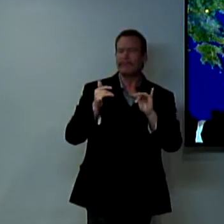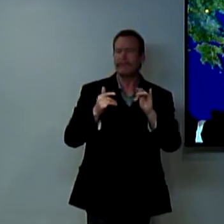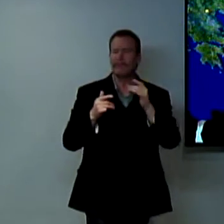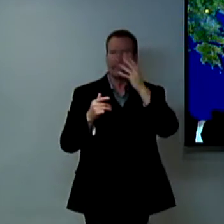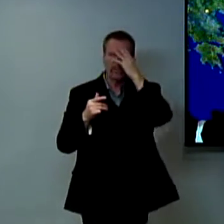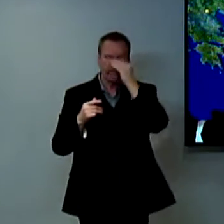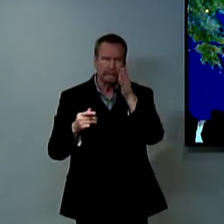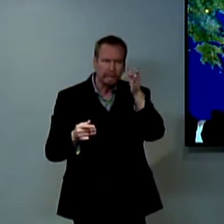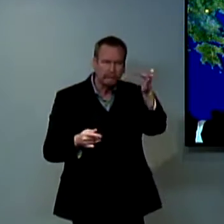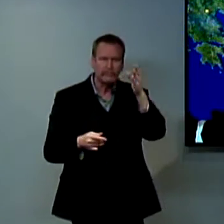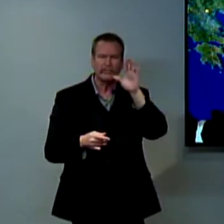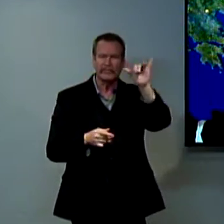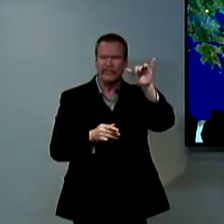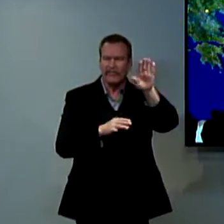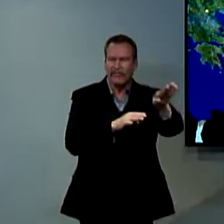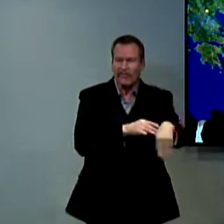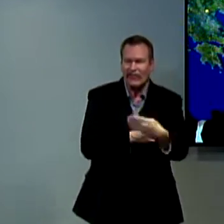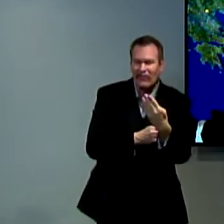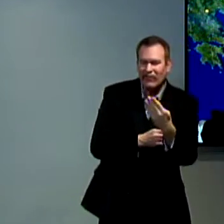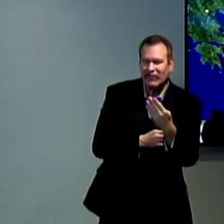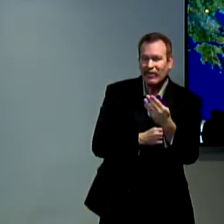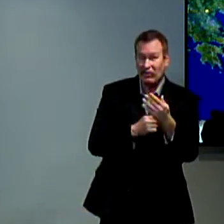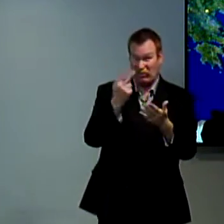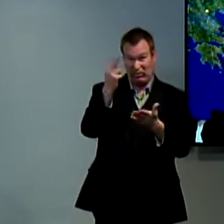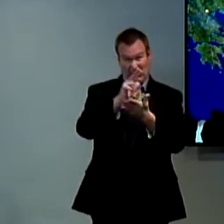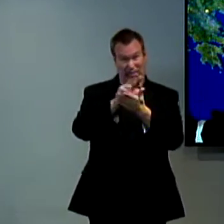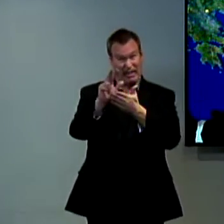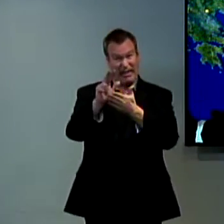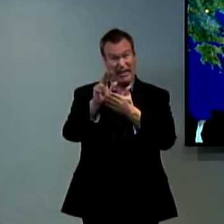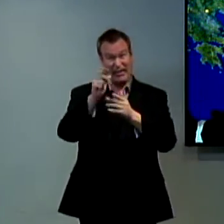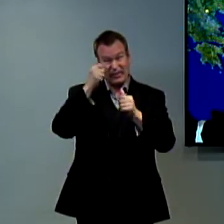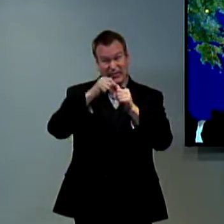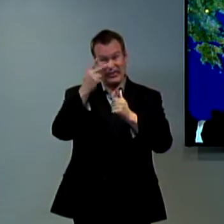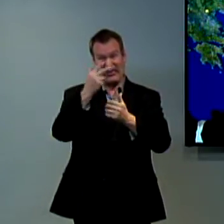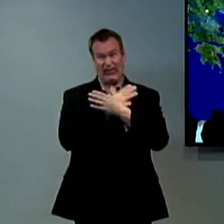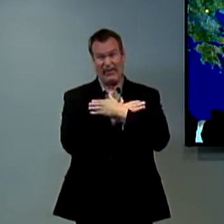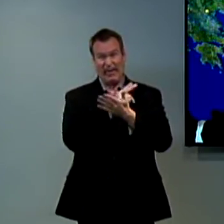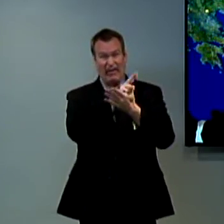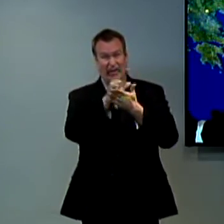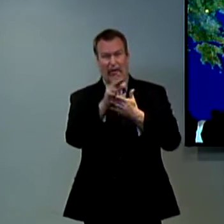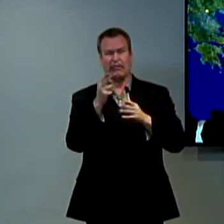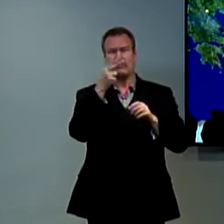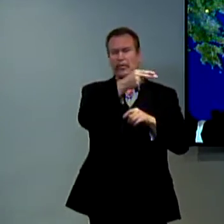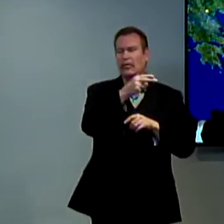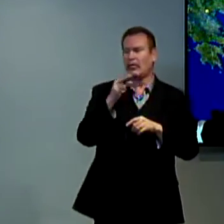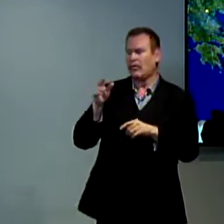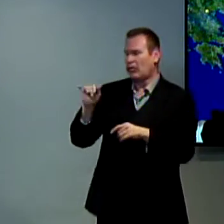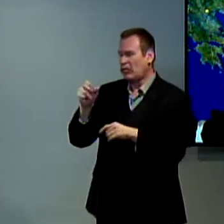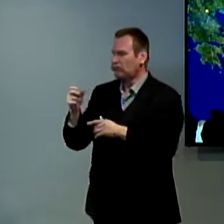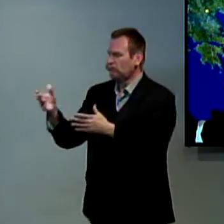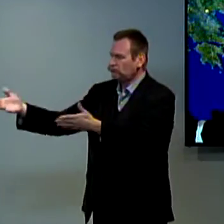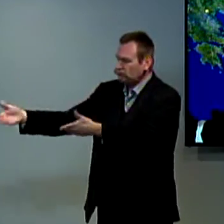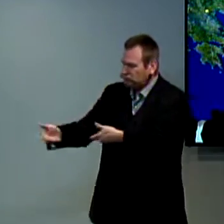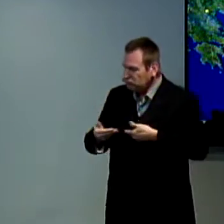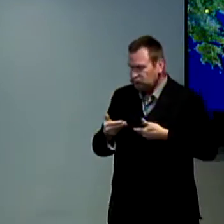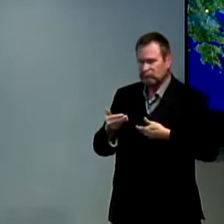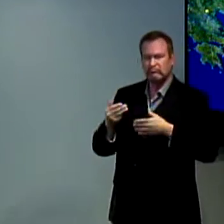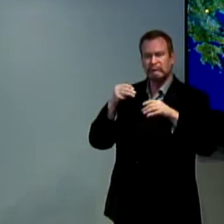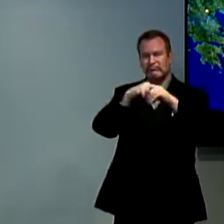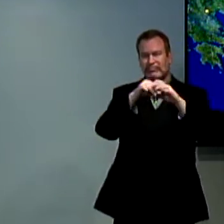and they went to this man's house because they had been there remember now they stayed in one place for three weeks so they needed a place where they could stay